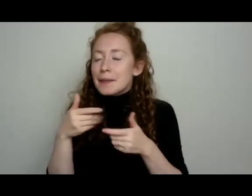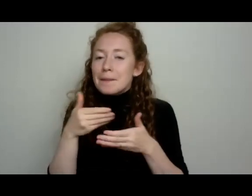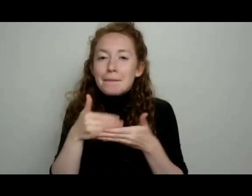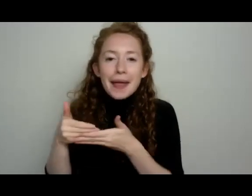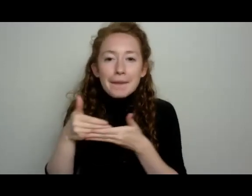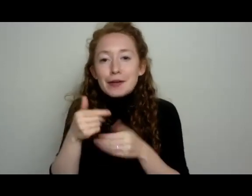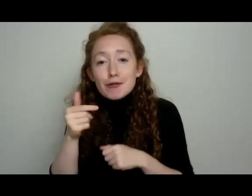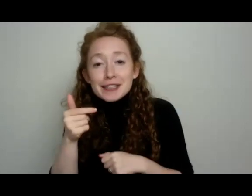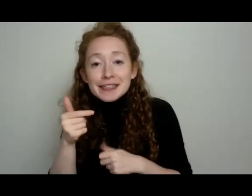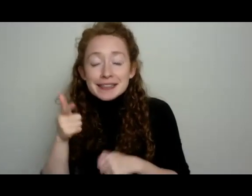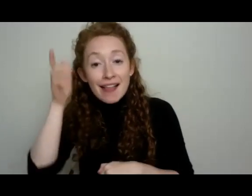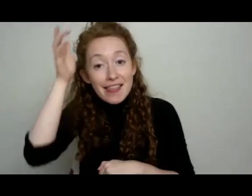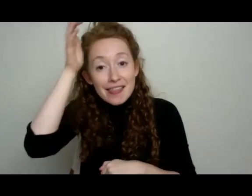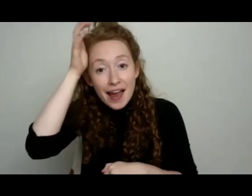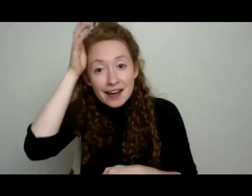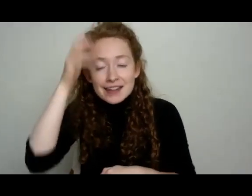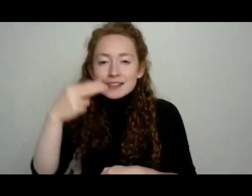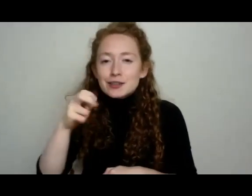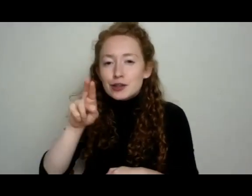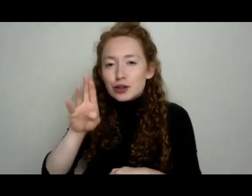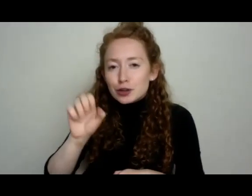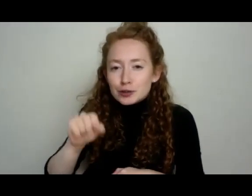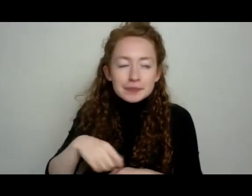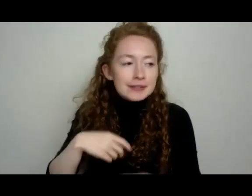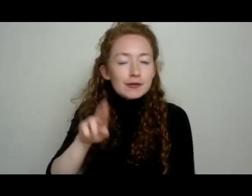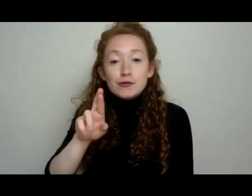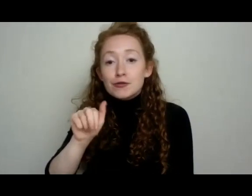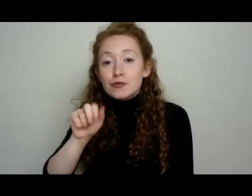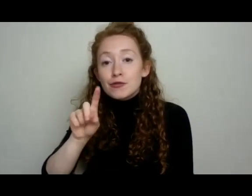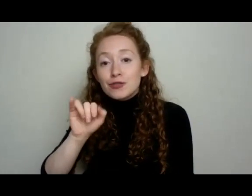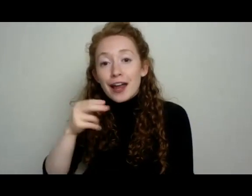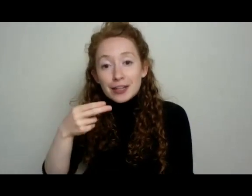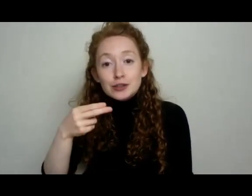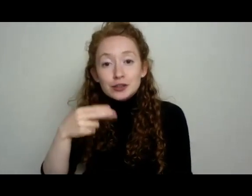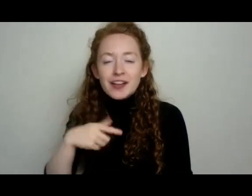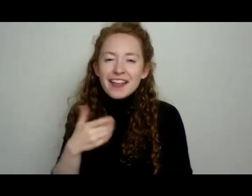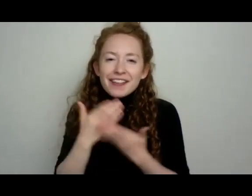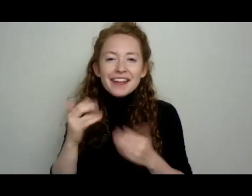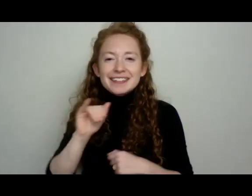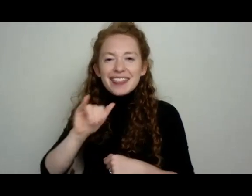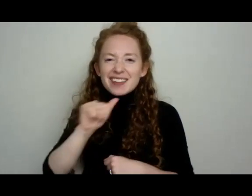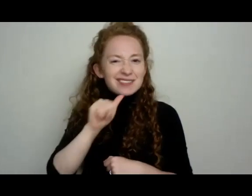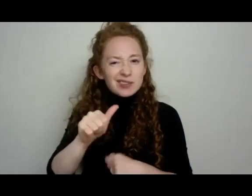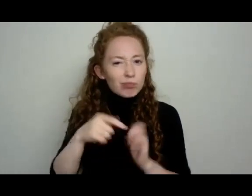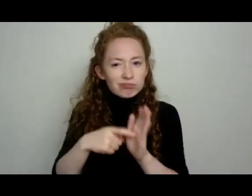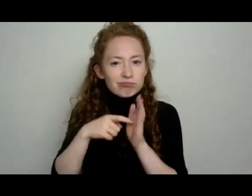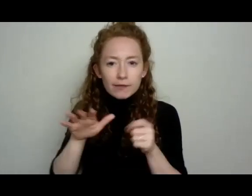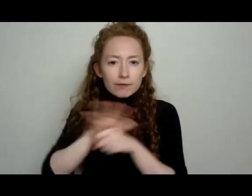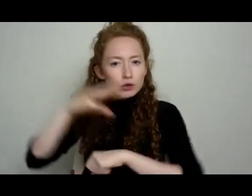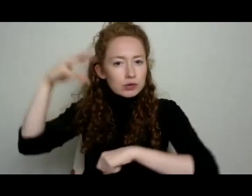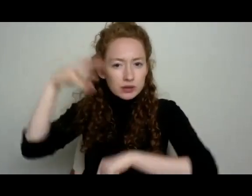baby herbs. You can grow radishes. Think things that won't so much need full,